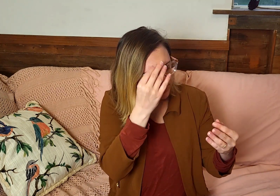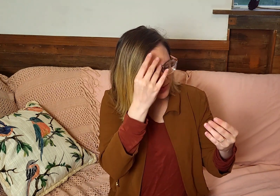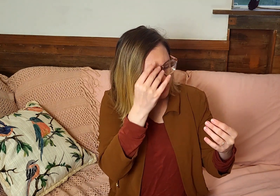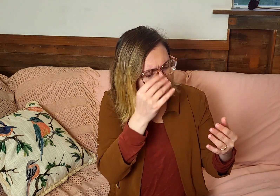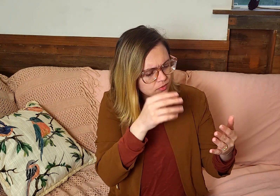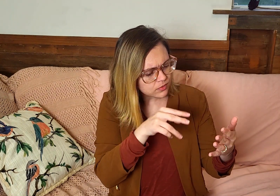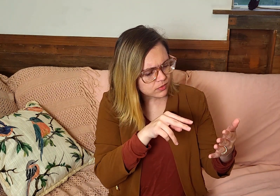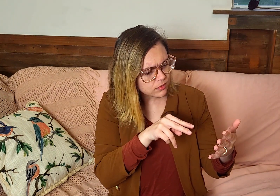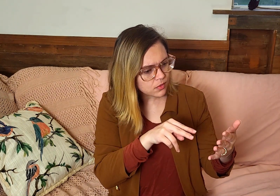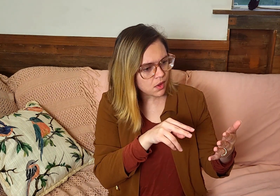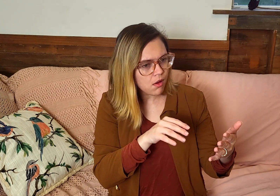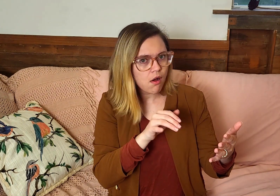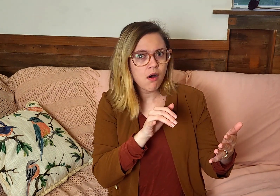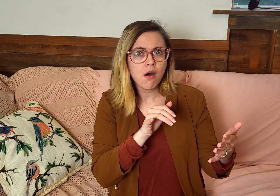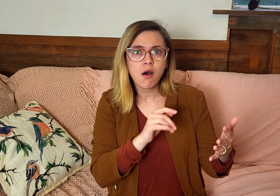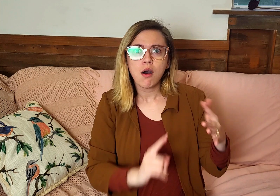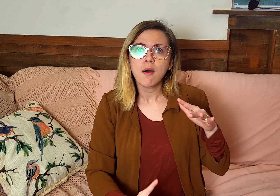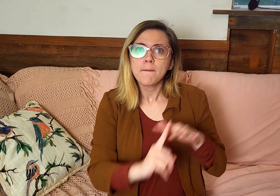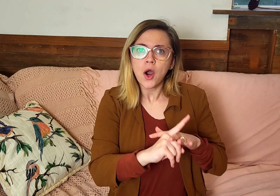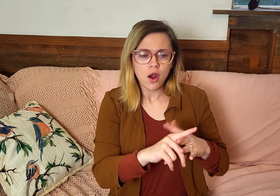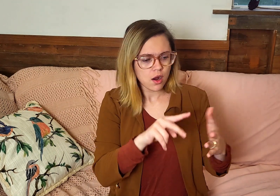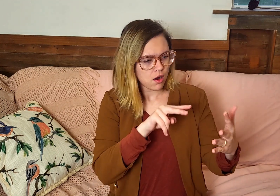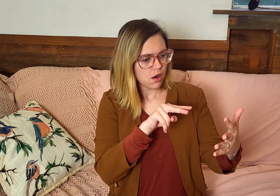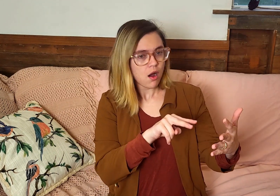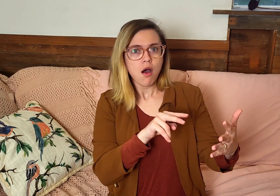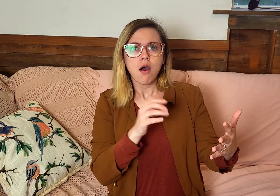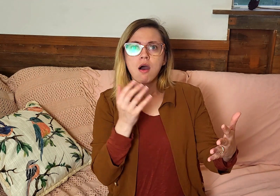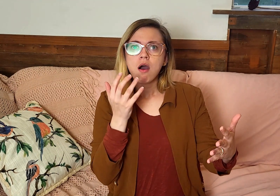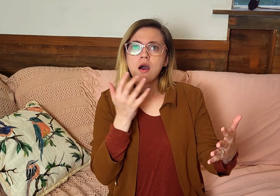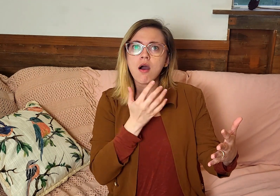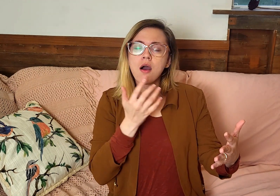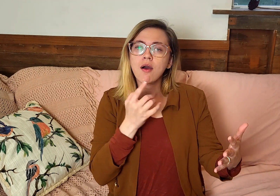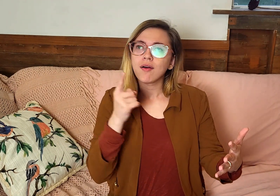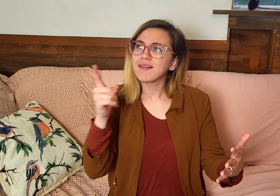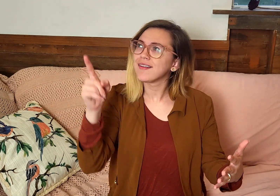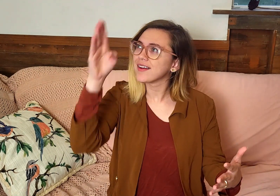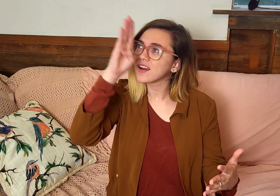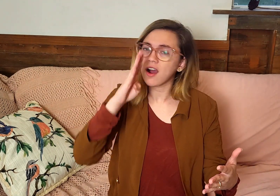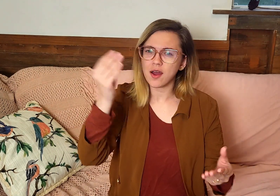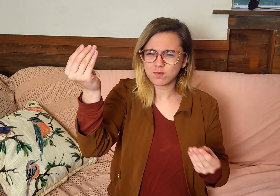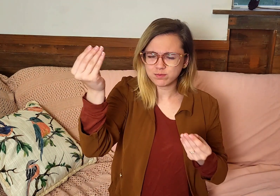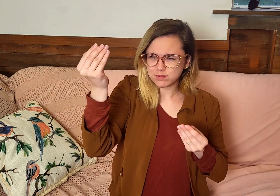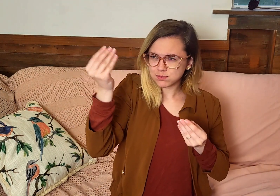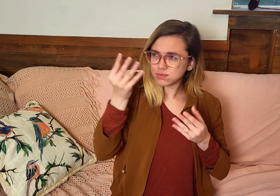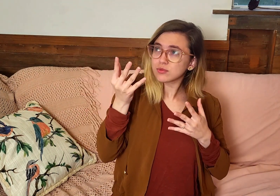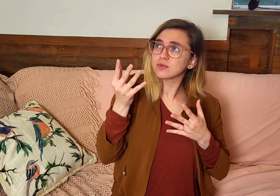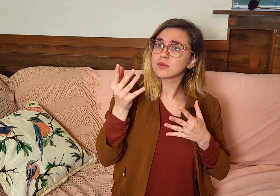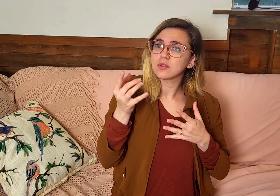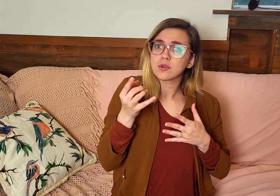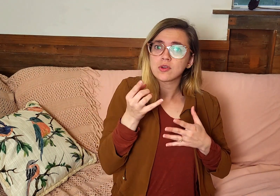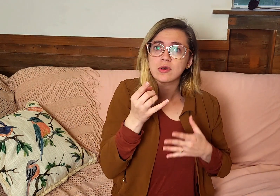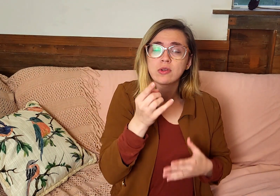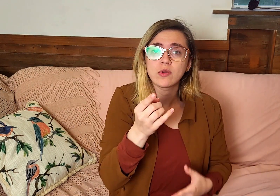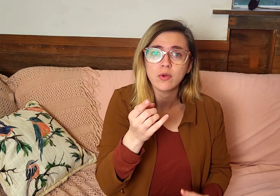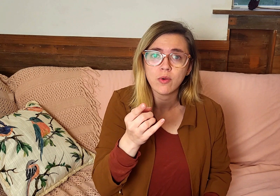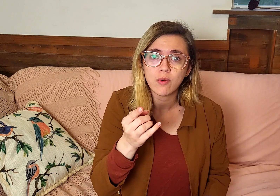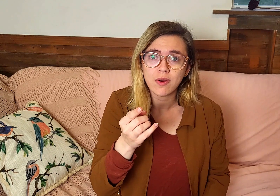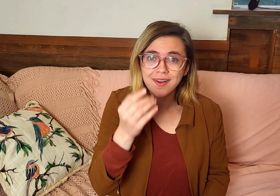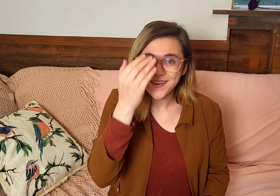thoroughly and think about things and suddenly things can pop up and be revealed to you. God will show